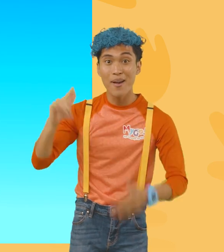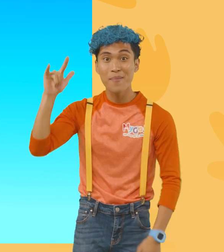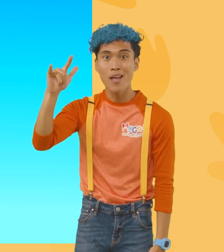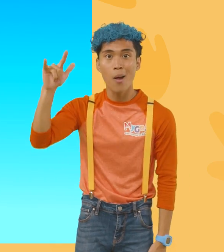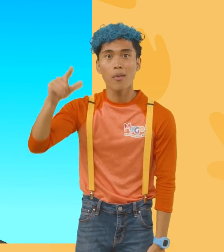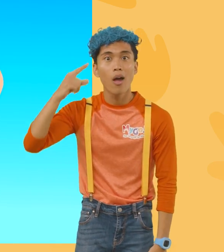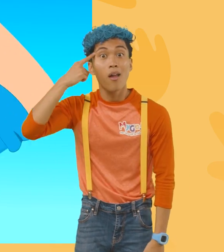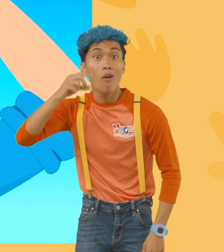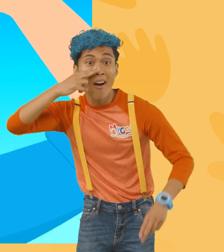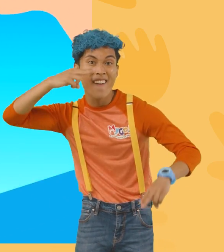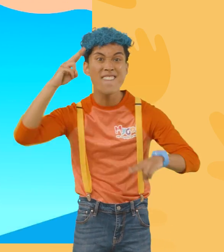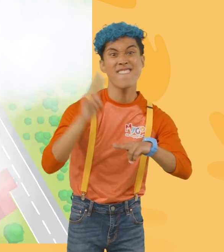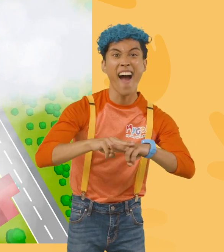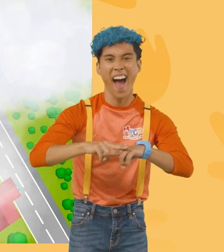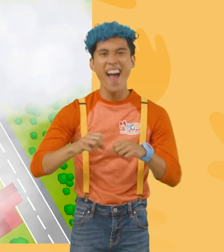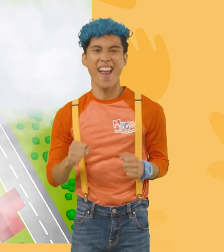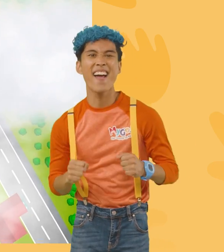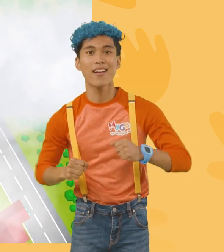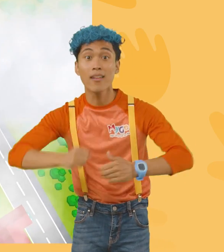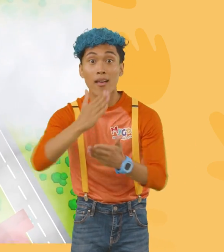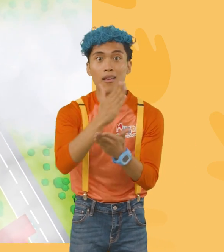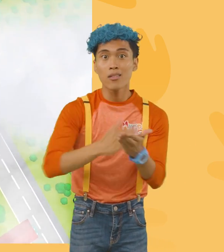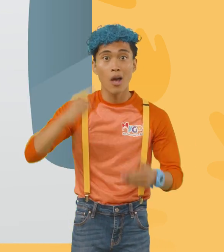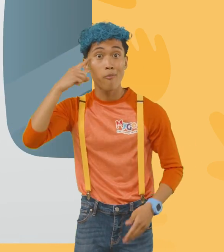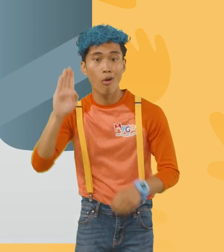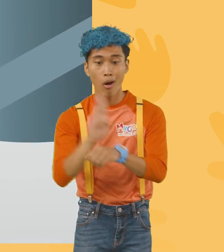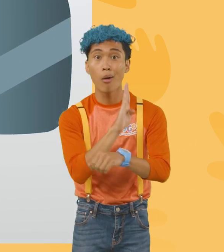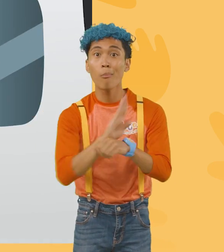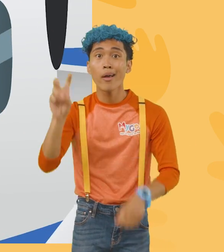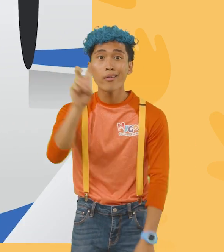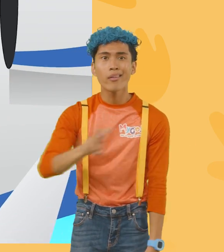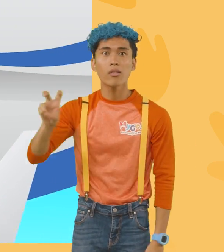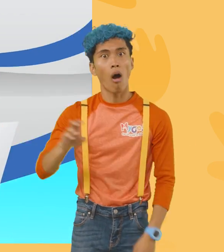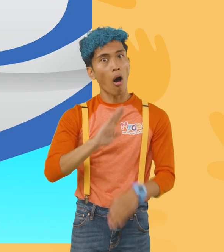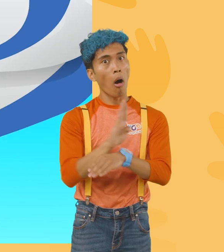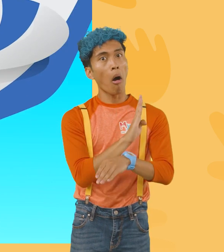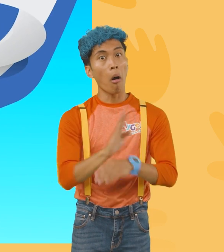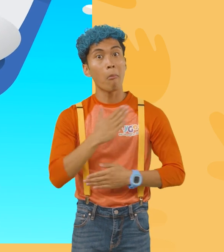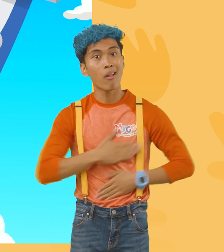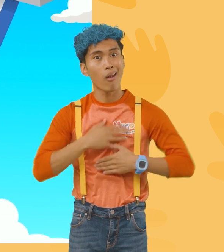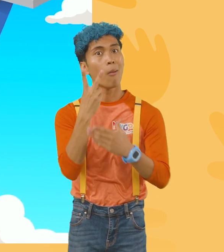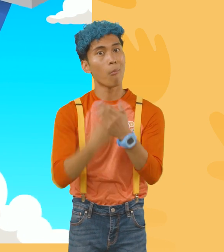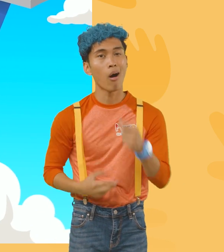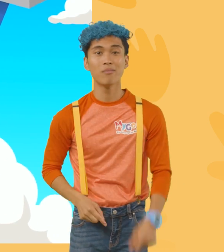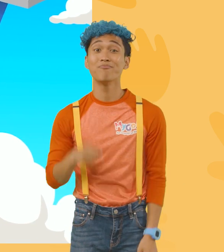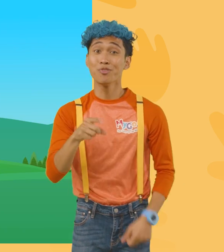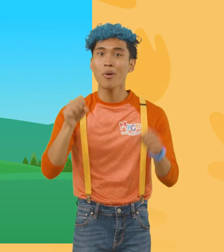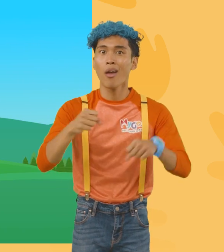airplanes fly just for fun. Some fly for business trips. Business or pleasure. You can